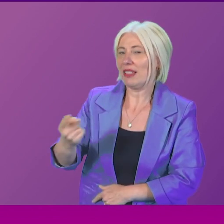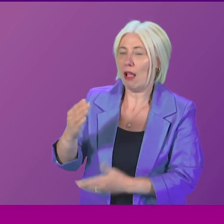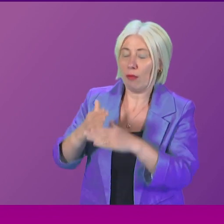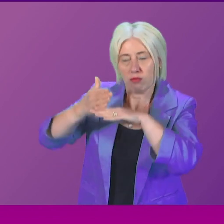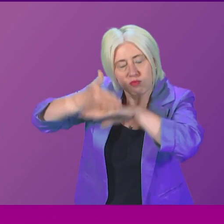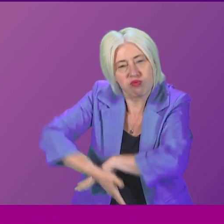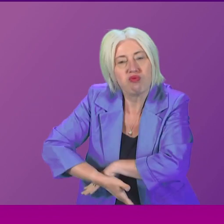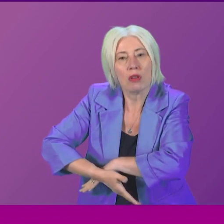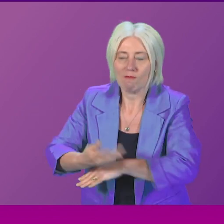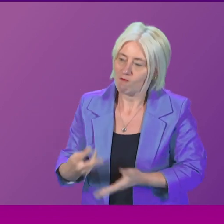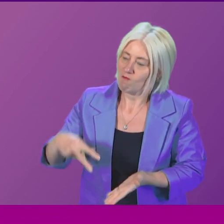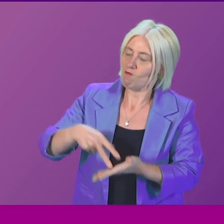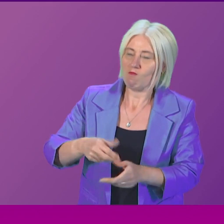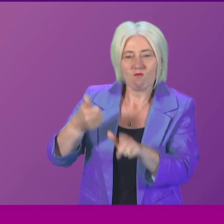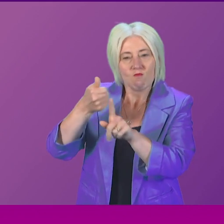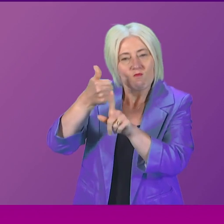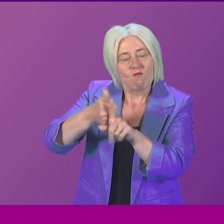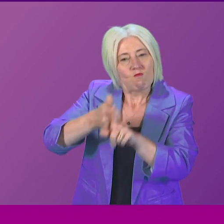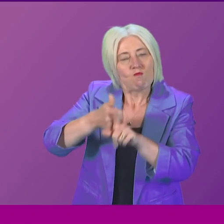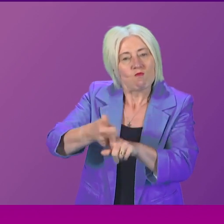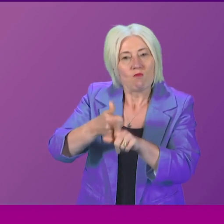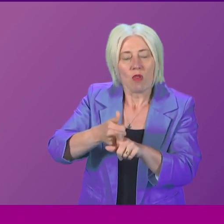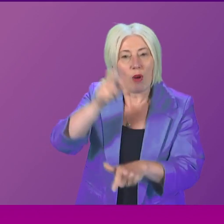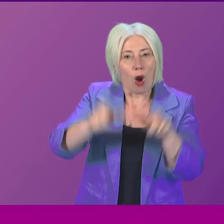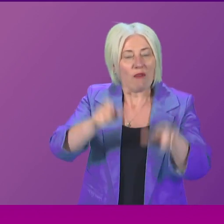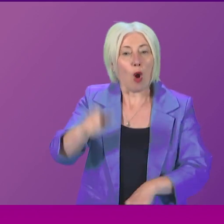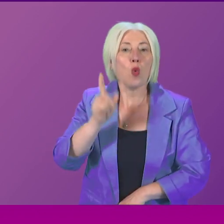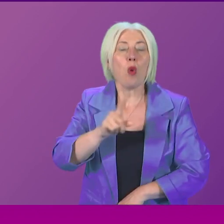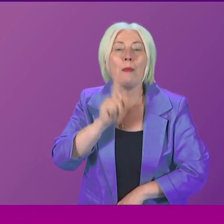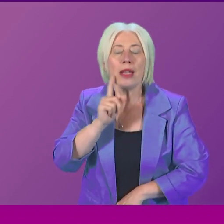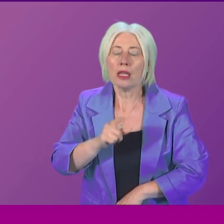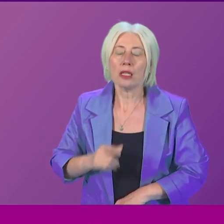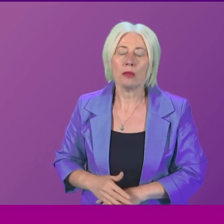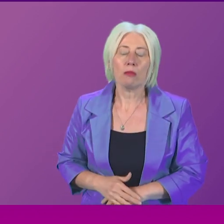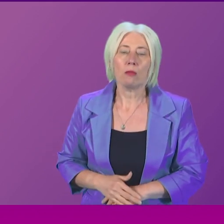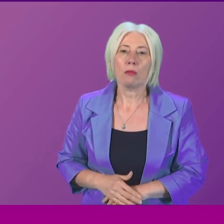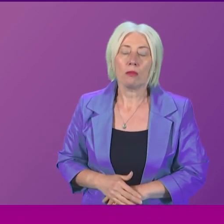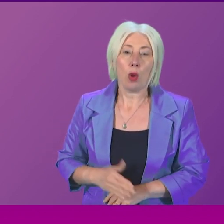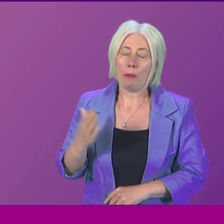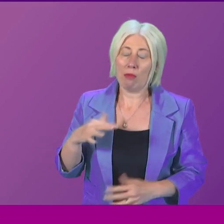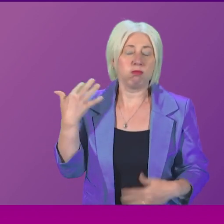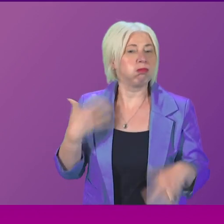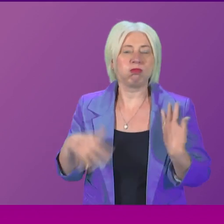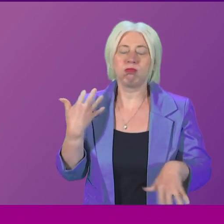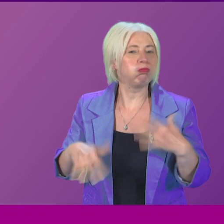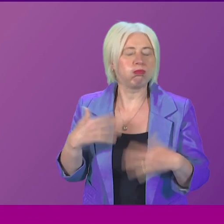standing up for and advocating on behalf of those women who have suffered